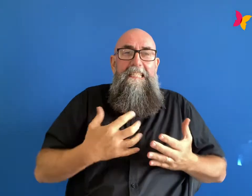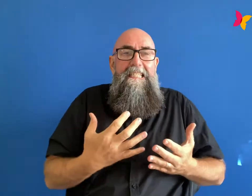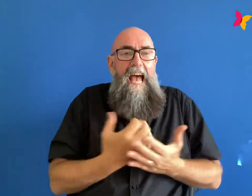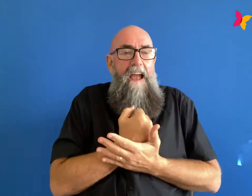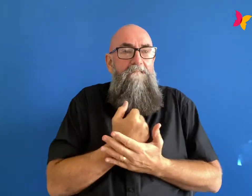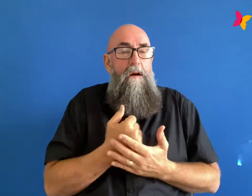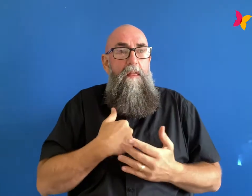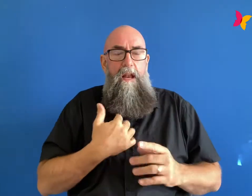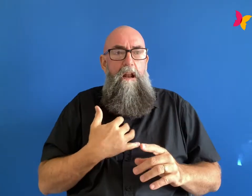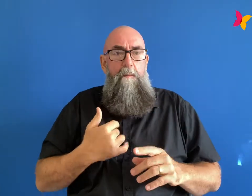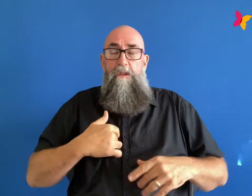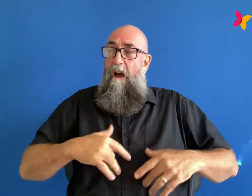didn't fit in there anymore